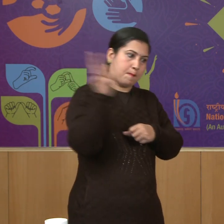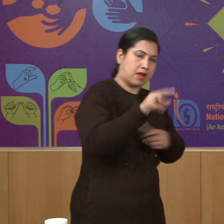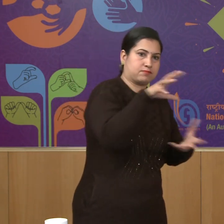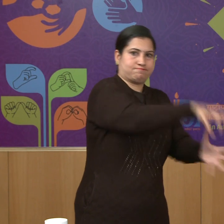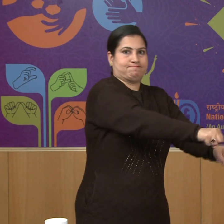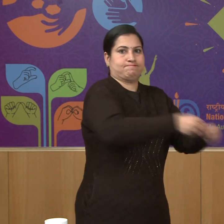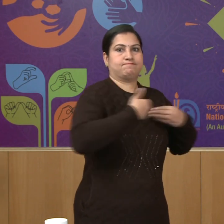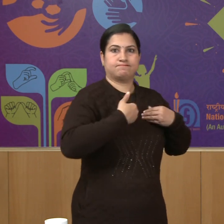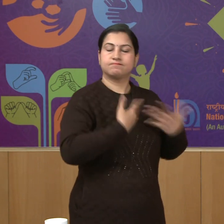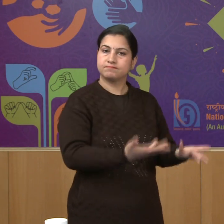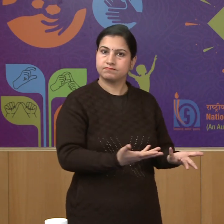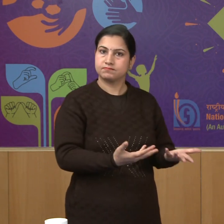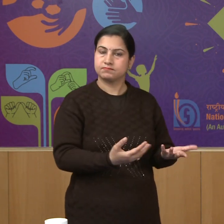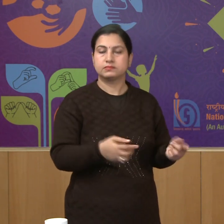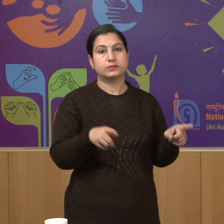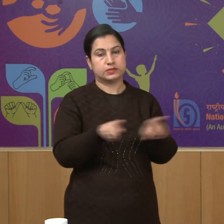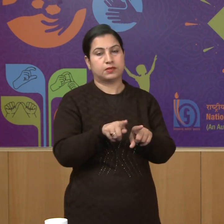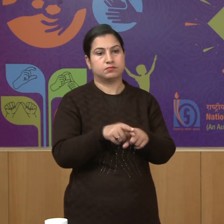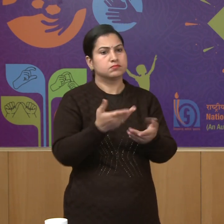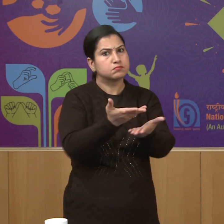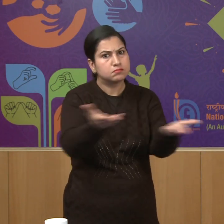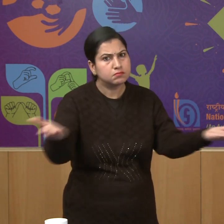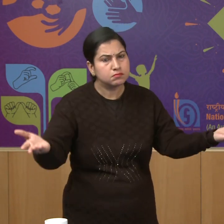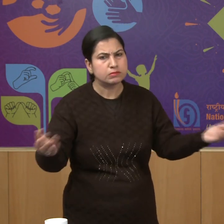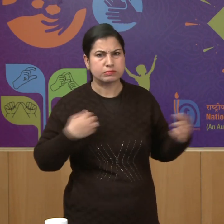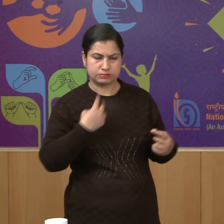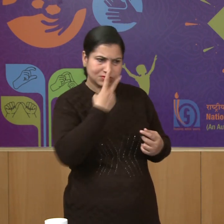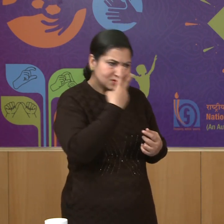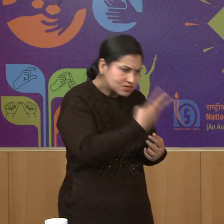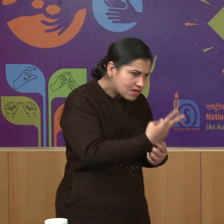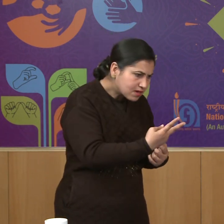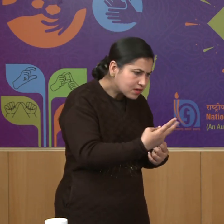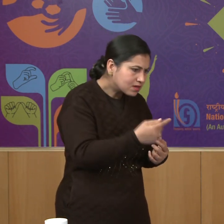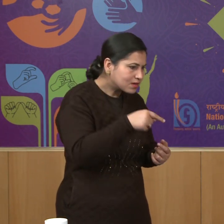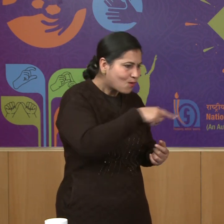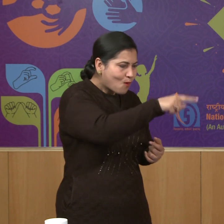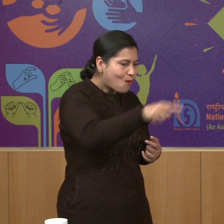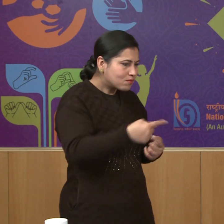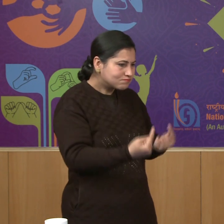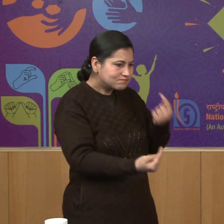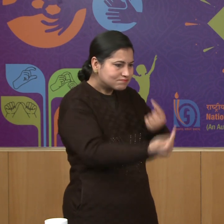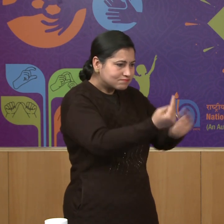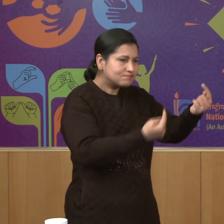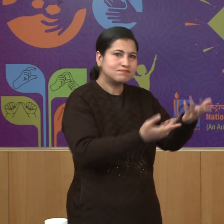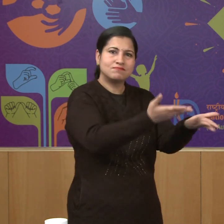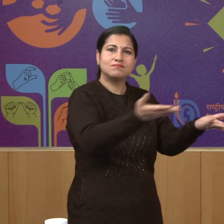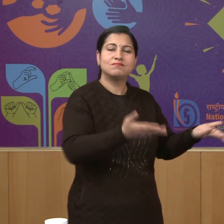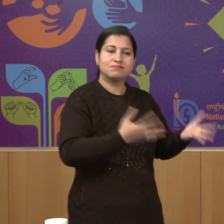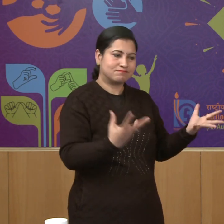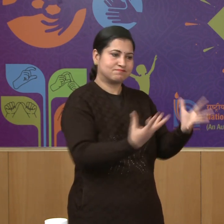learners, thus we see that there are no unity among the Indians and